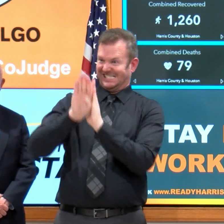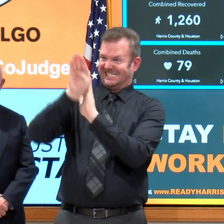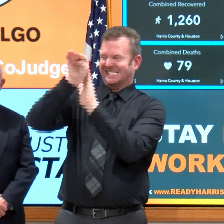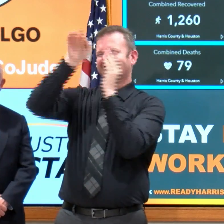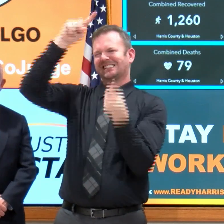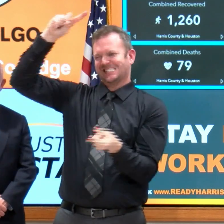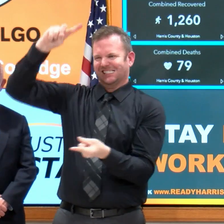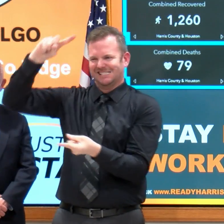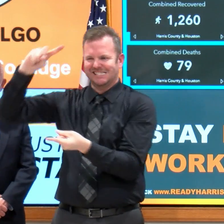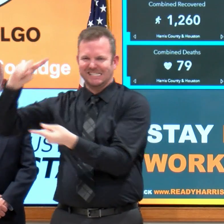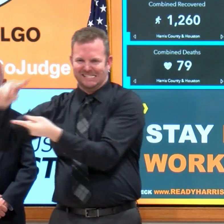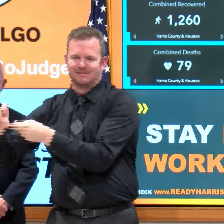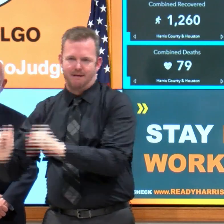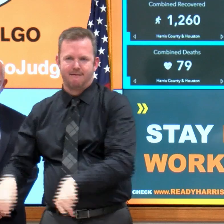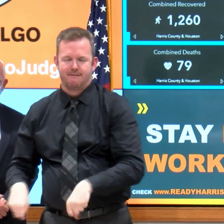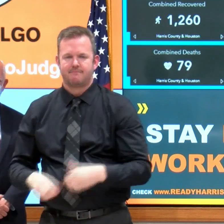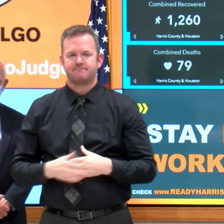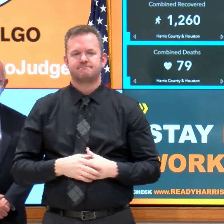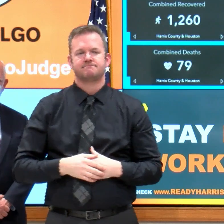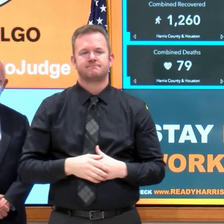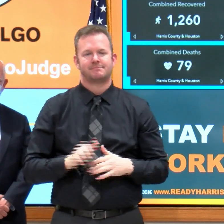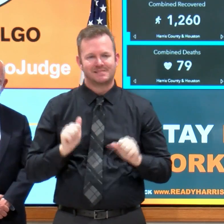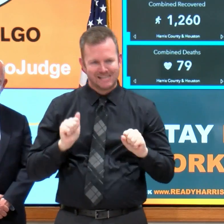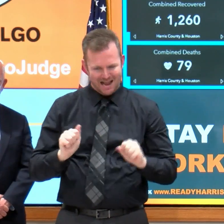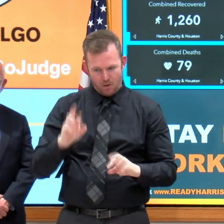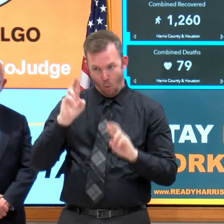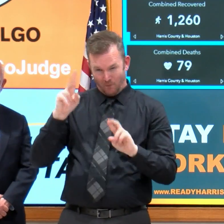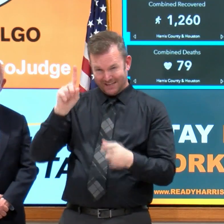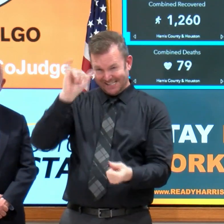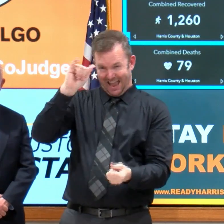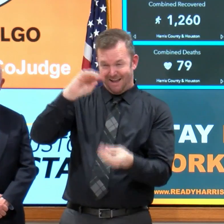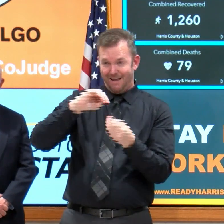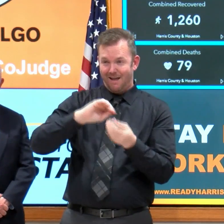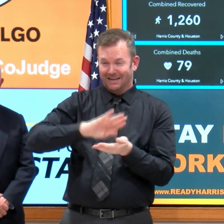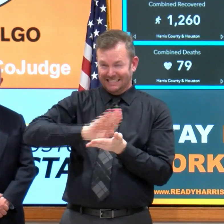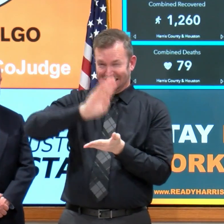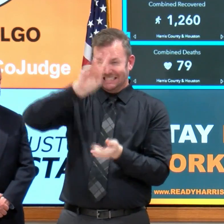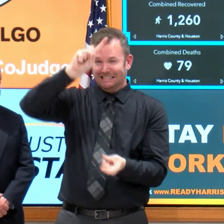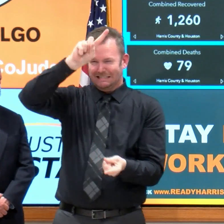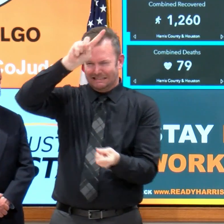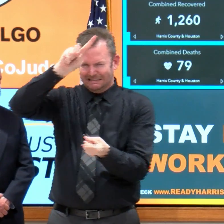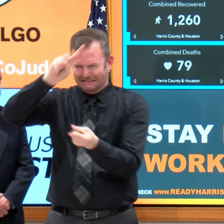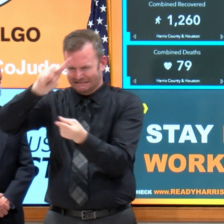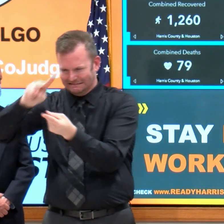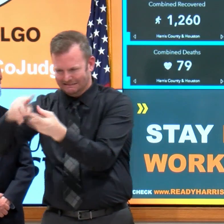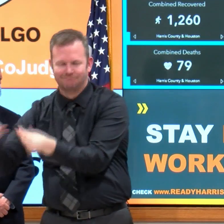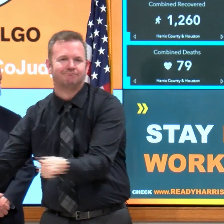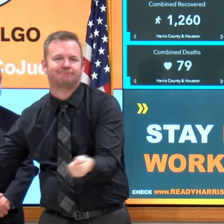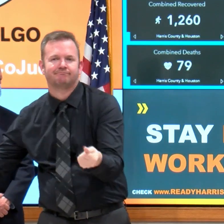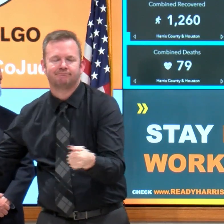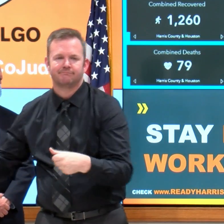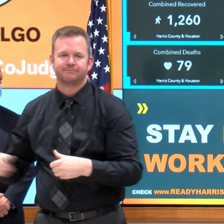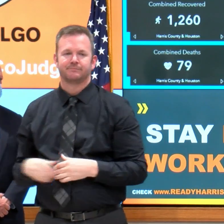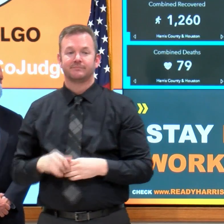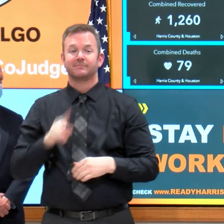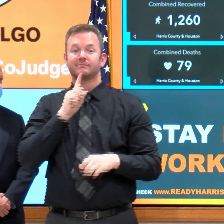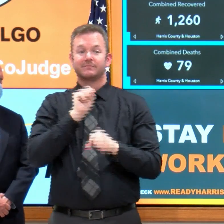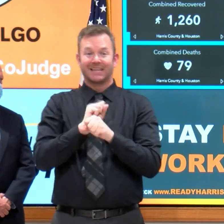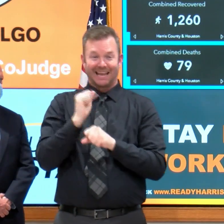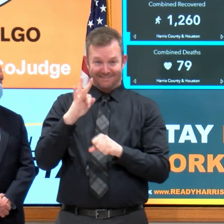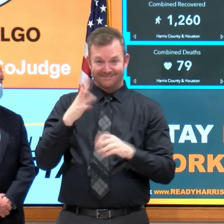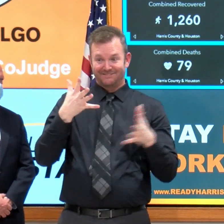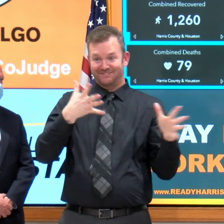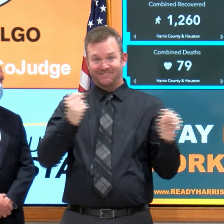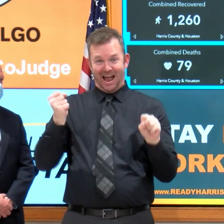working together, blunt it, and blunt it now, then the quicker we can return to some degree of normalcy.